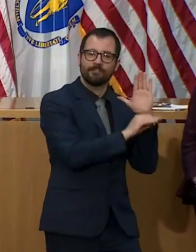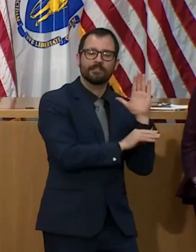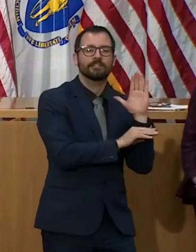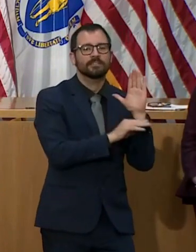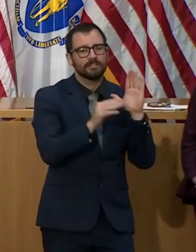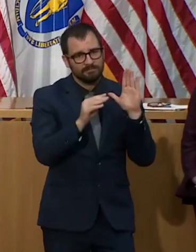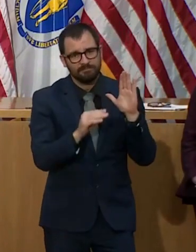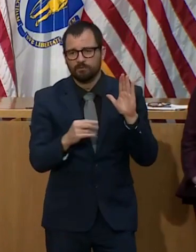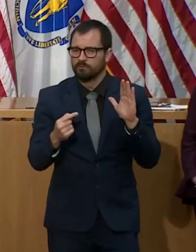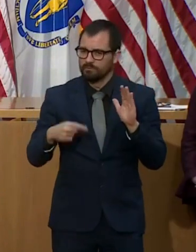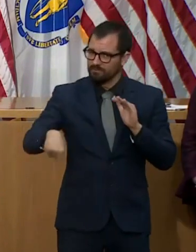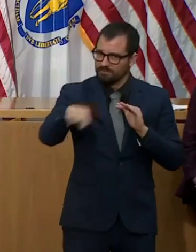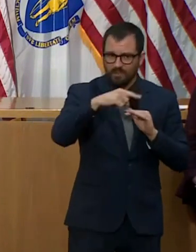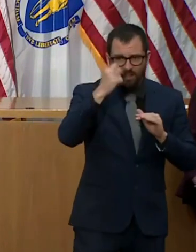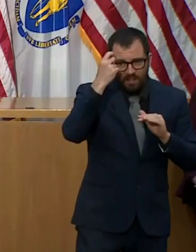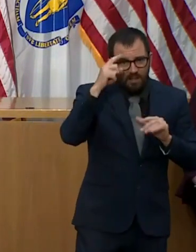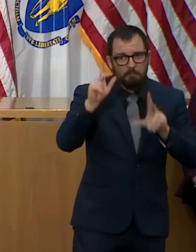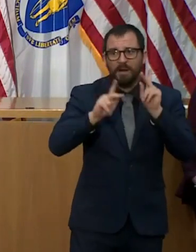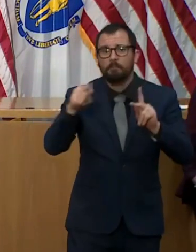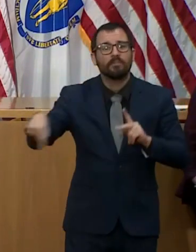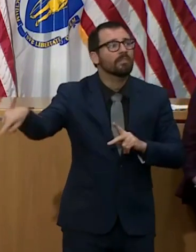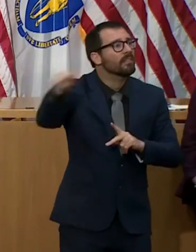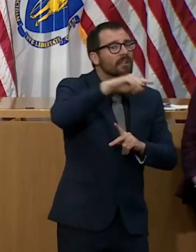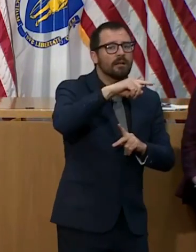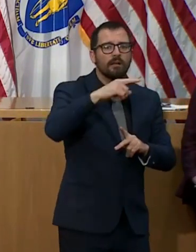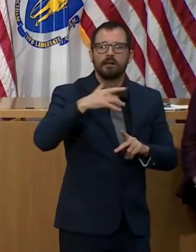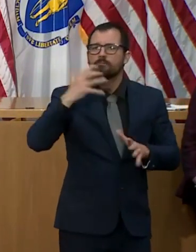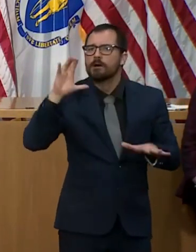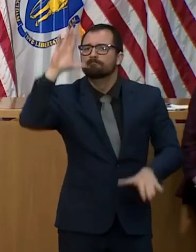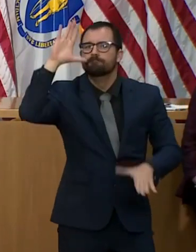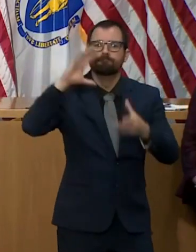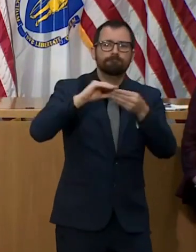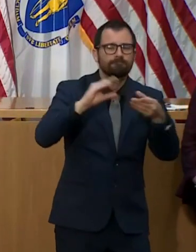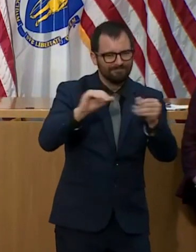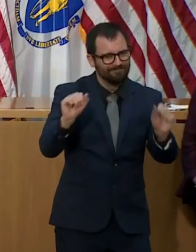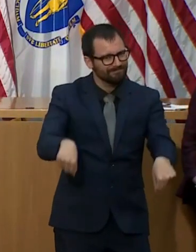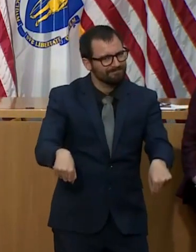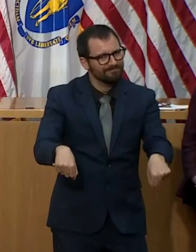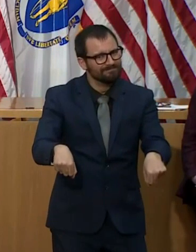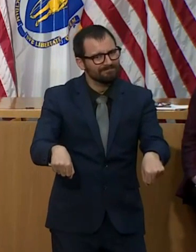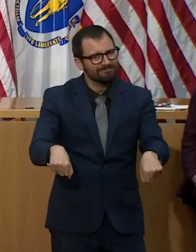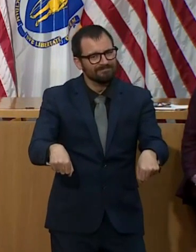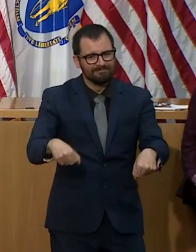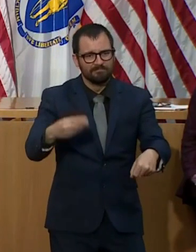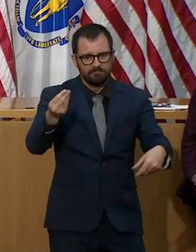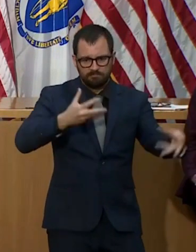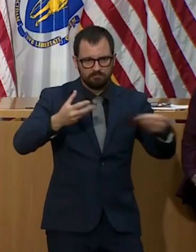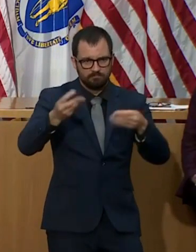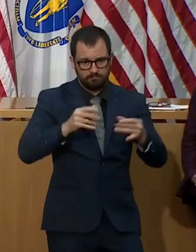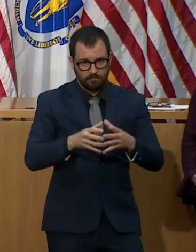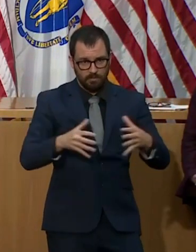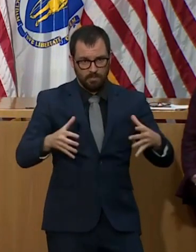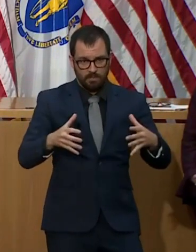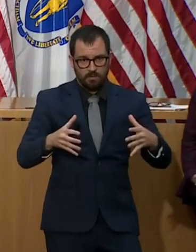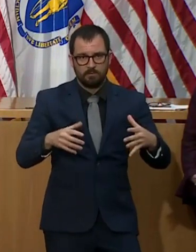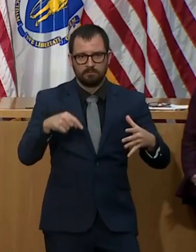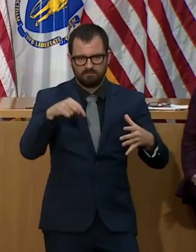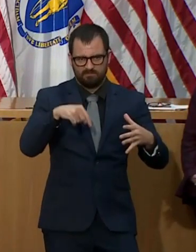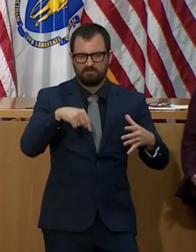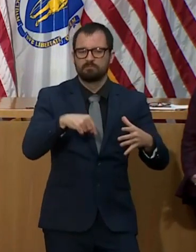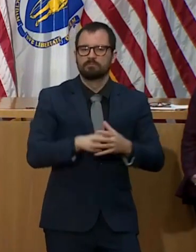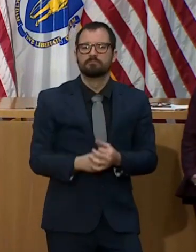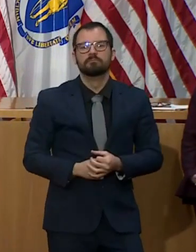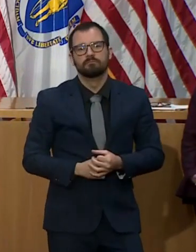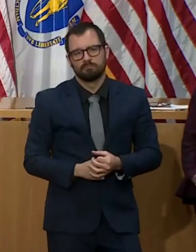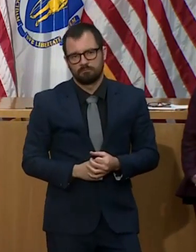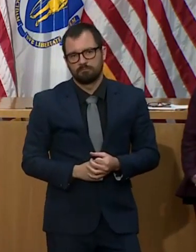that establishes organizing principles for different verticals and different business models to relate and communicate with this advisory